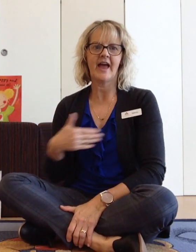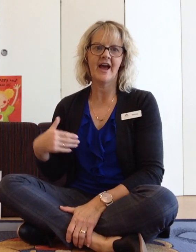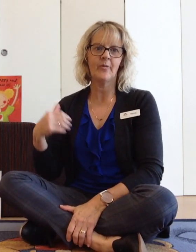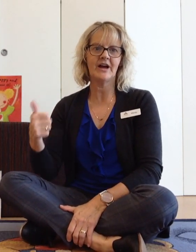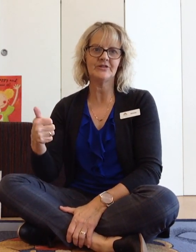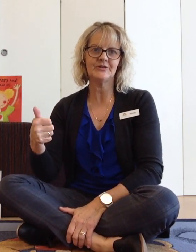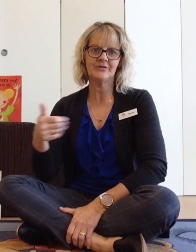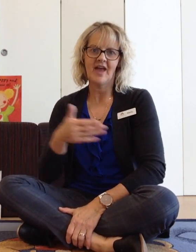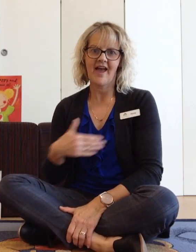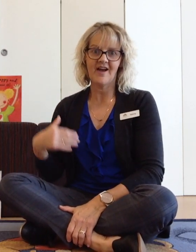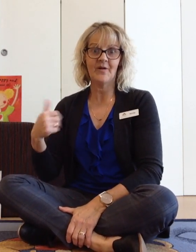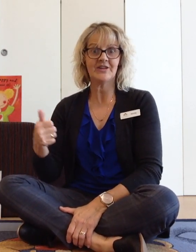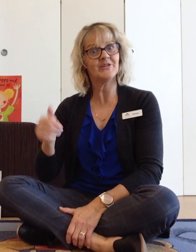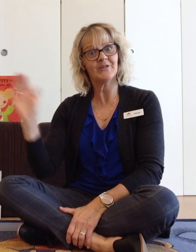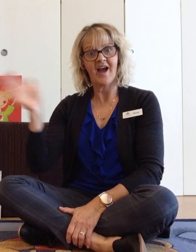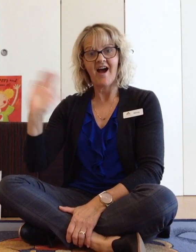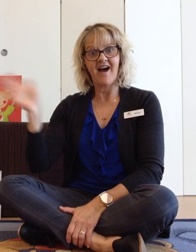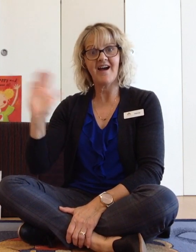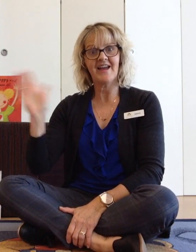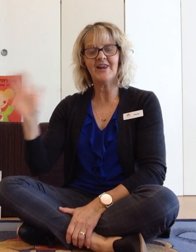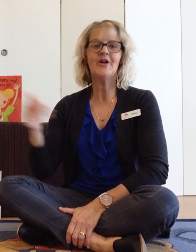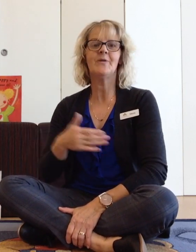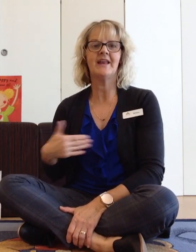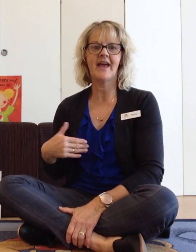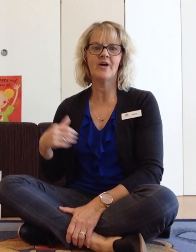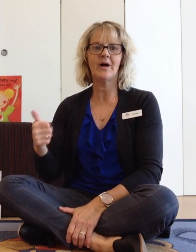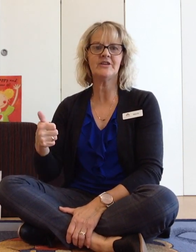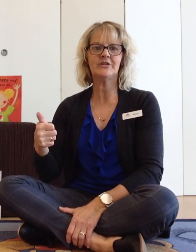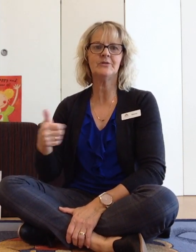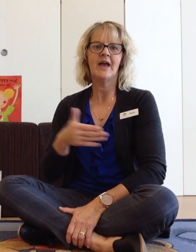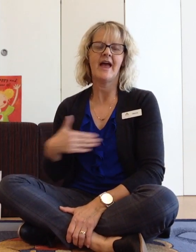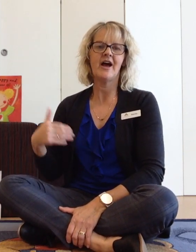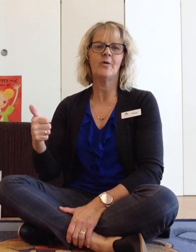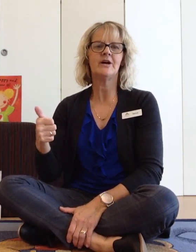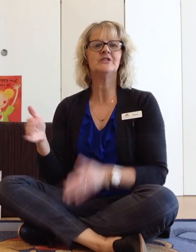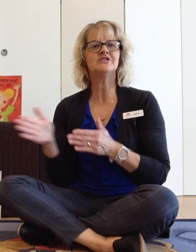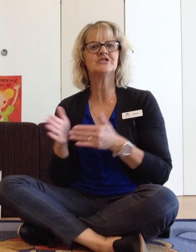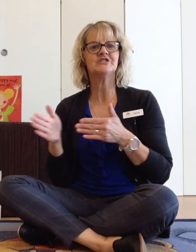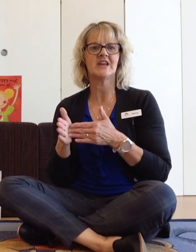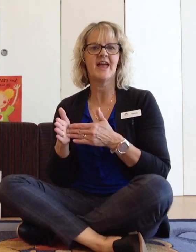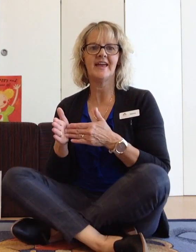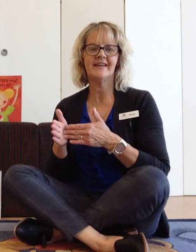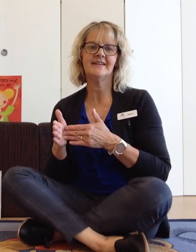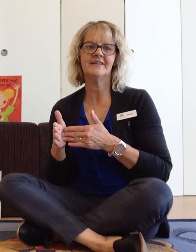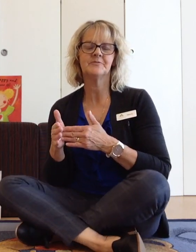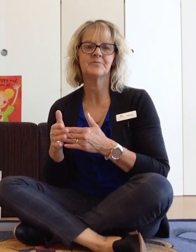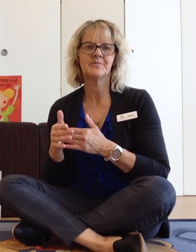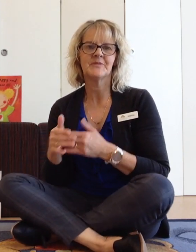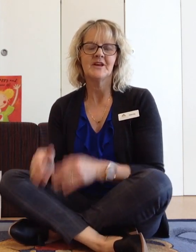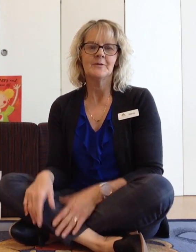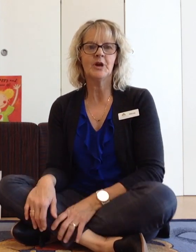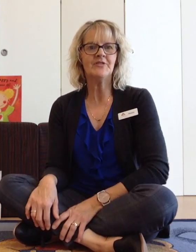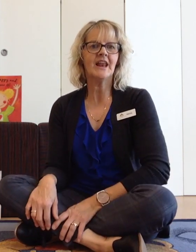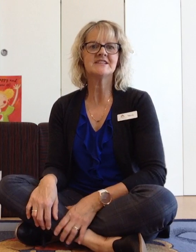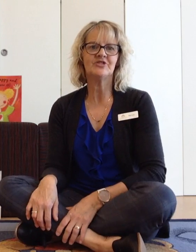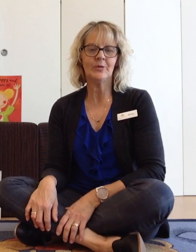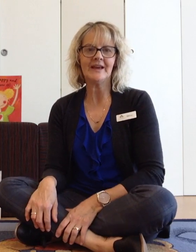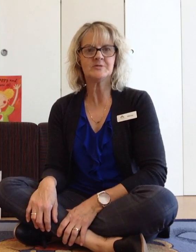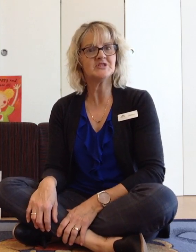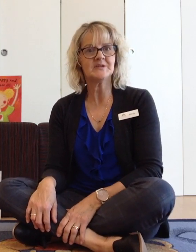How are you? How are you? Hi, hello and how are you? How are you today? Well over the last few weeks we've been doing